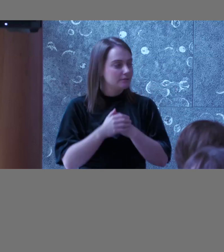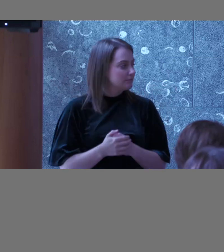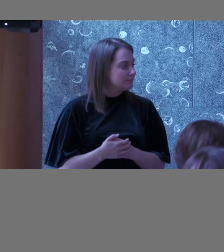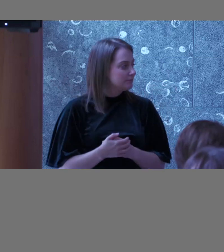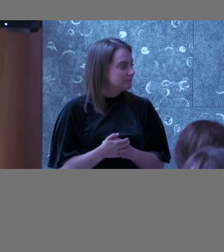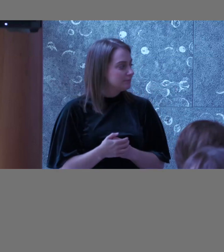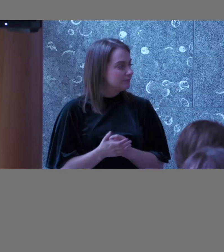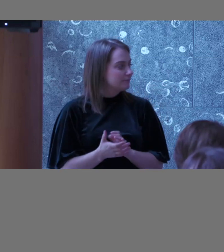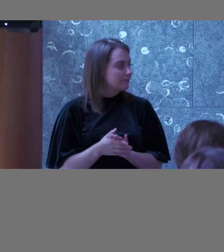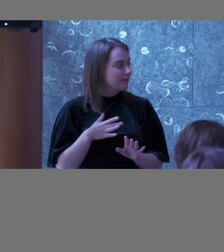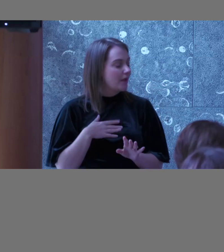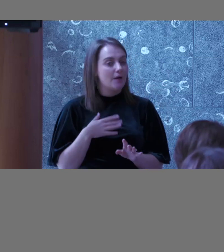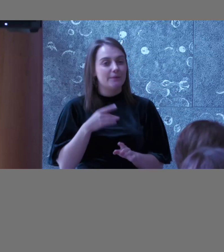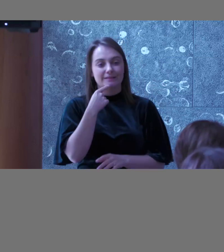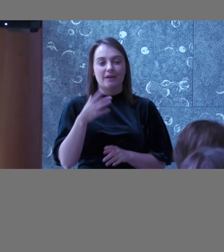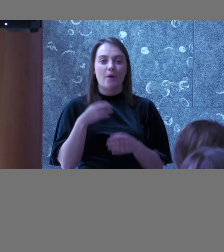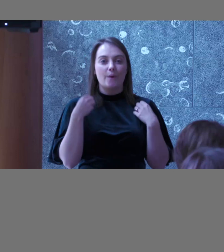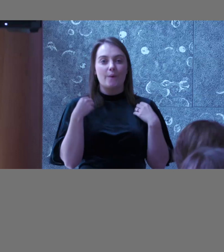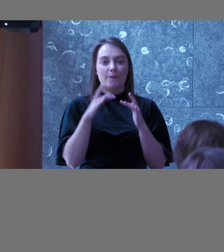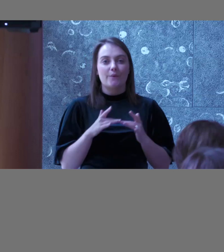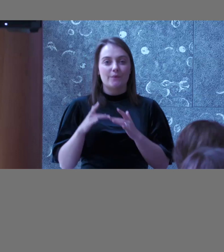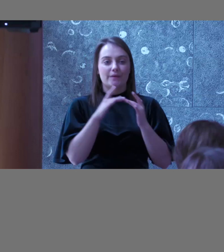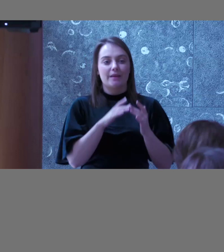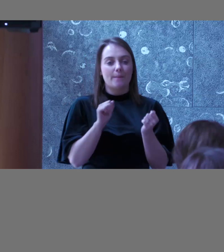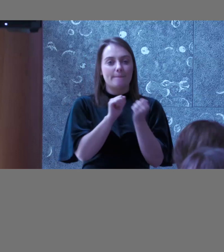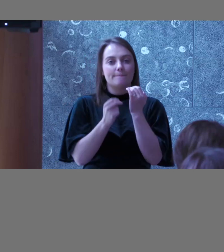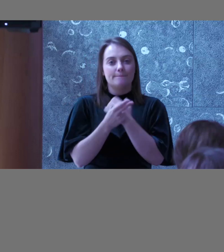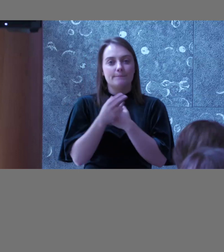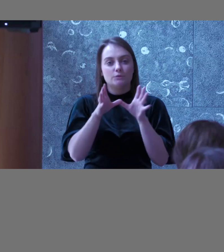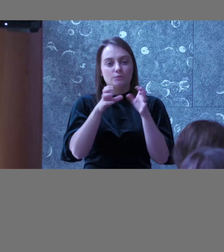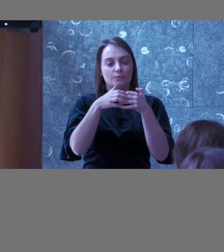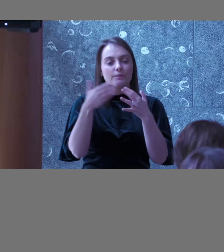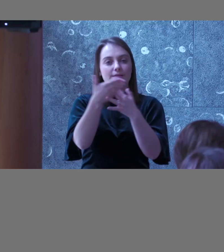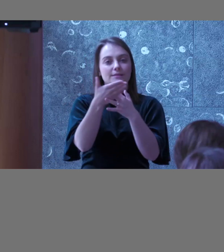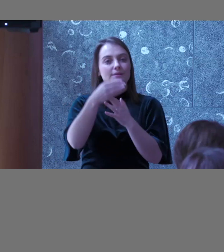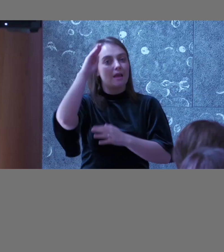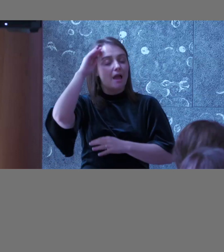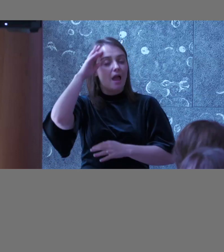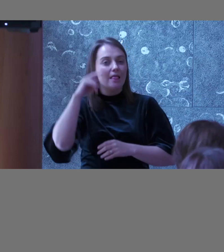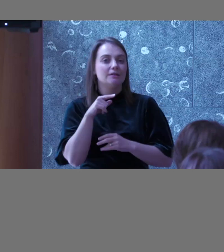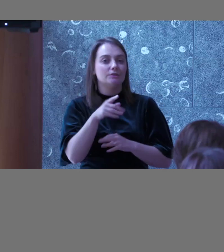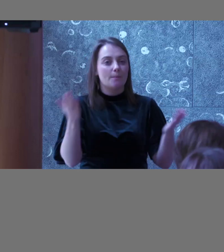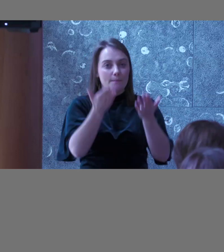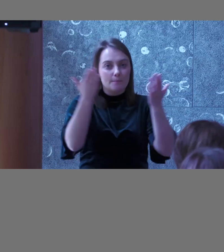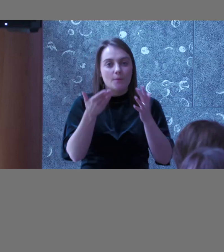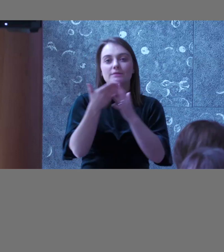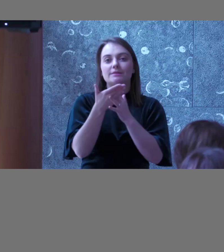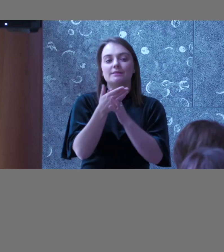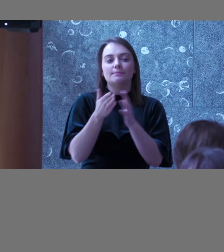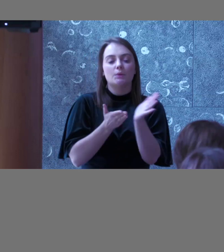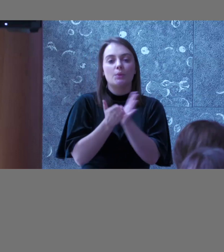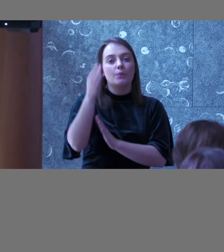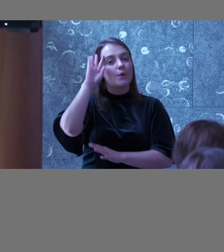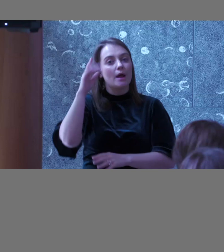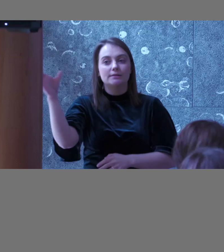I'll shamelessly plug our own network meetup group Accessibility Ireland where we're trying to just promote accessibility in Ireland so we're getting